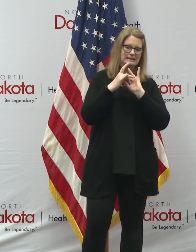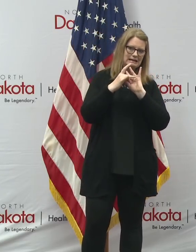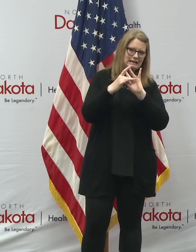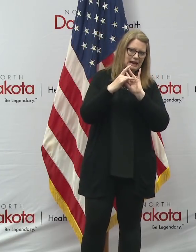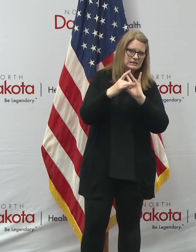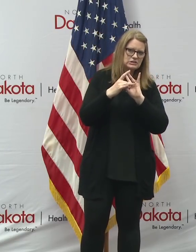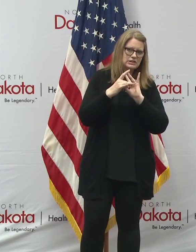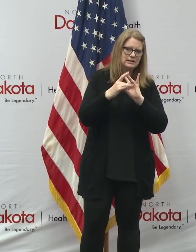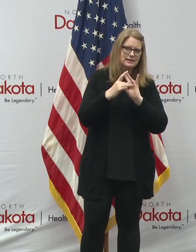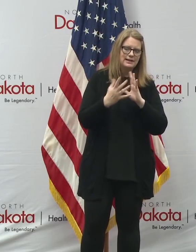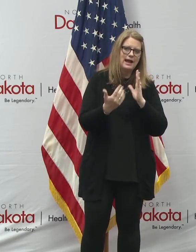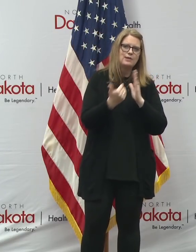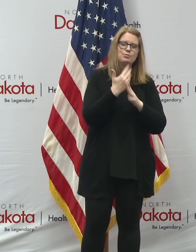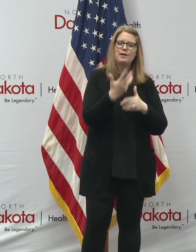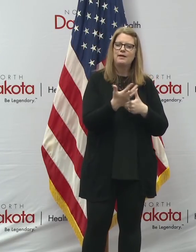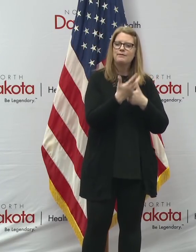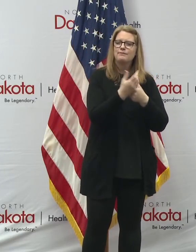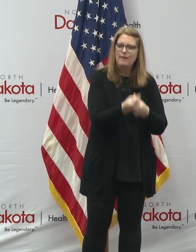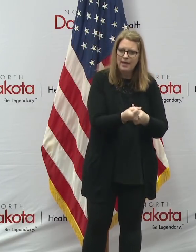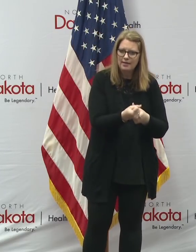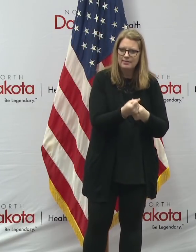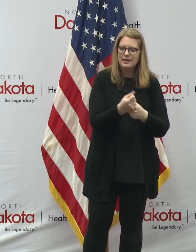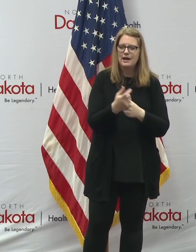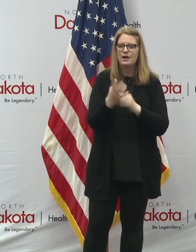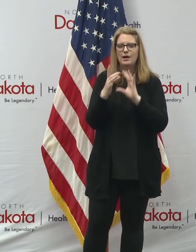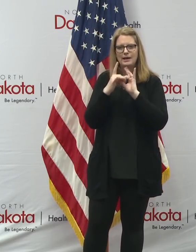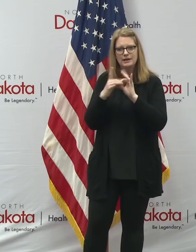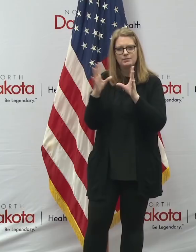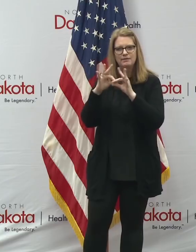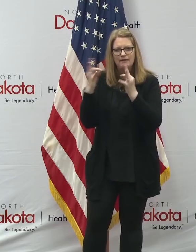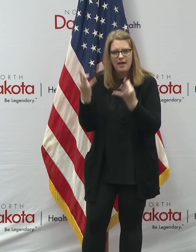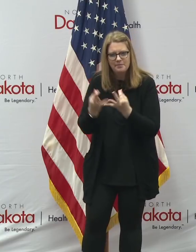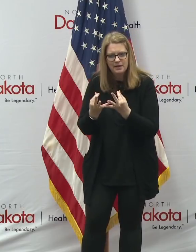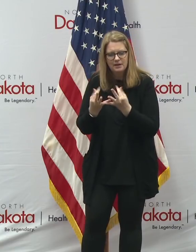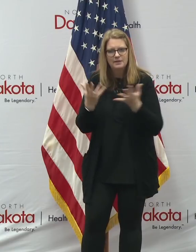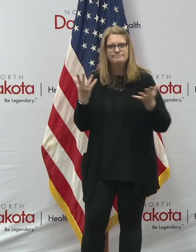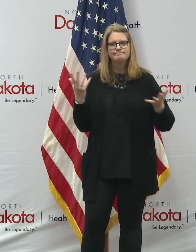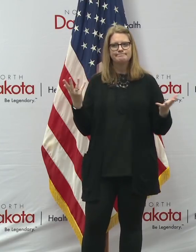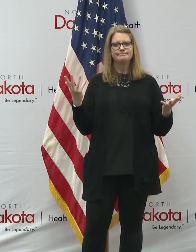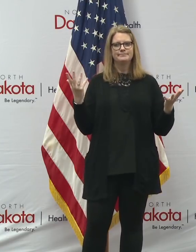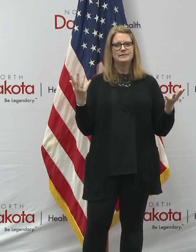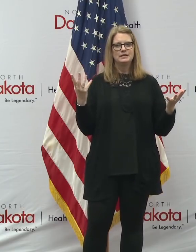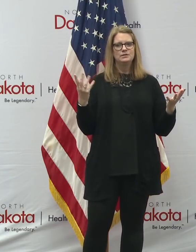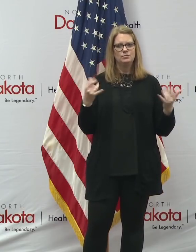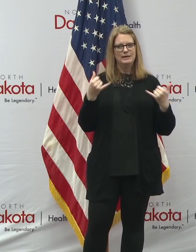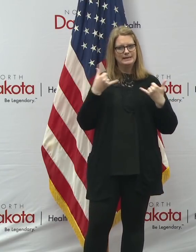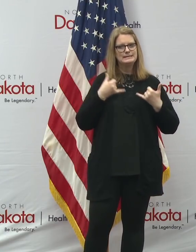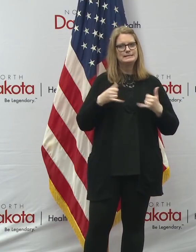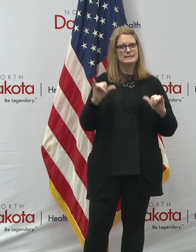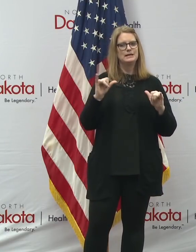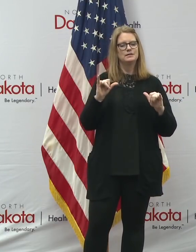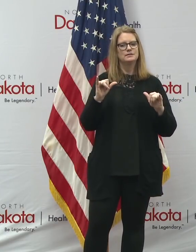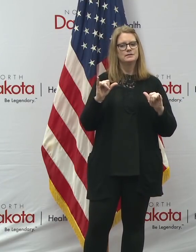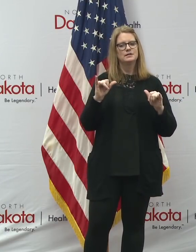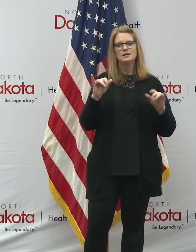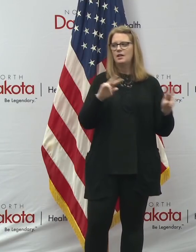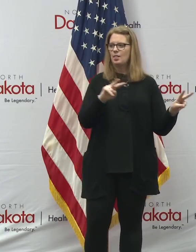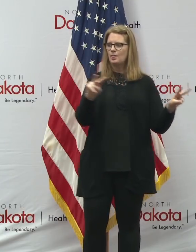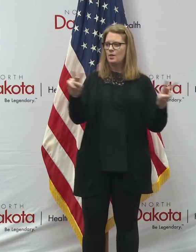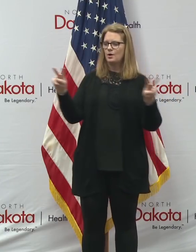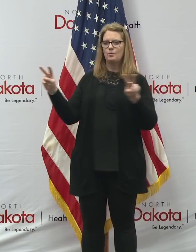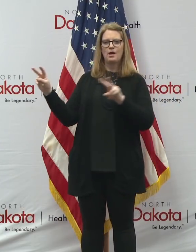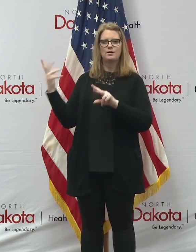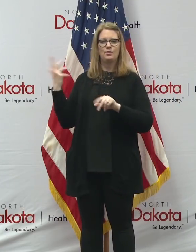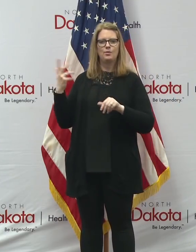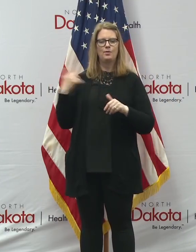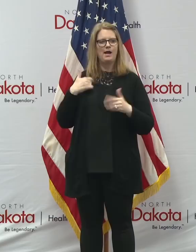renewing faith and renewing connection to family, uh, we can find all the things, uh, for which we can be grateful in our state. Uh, and